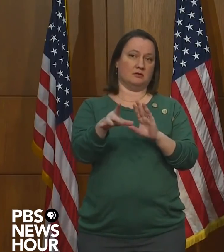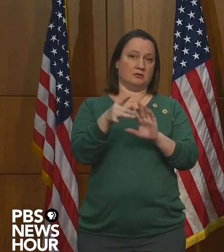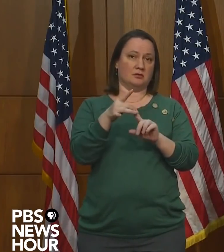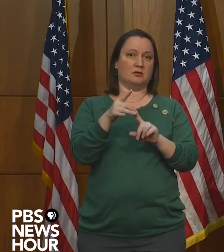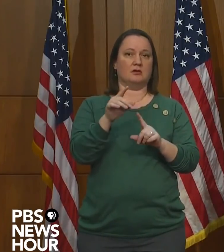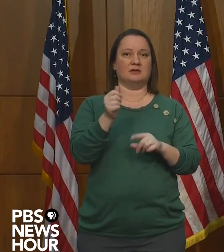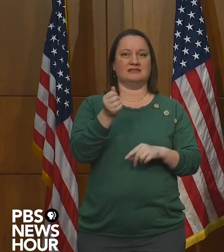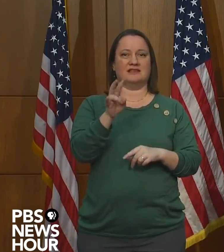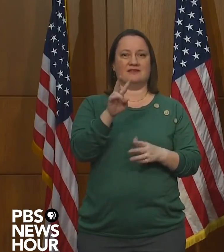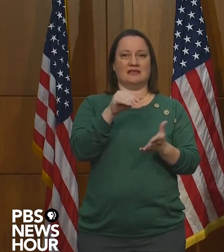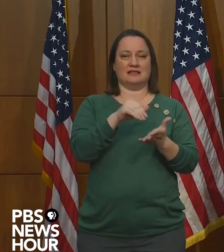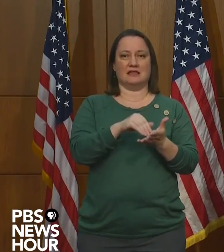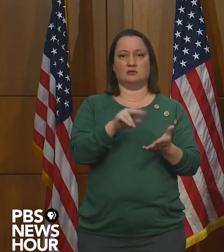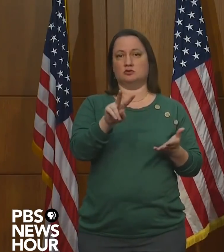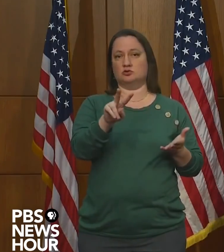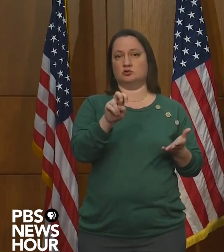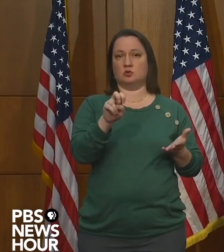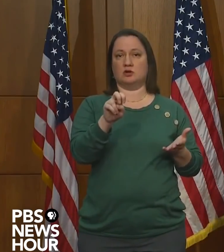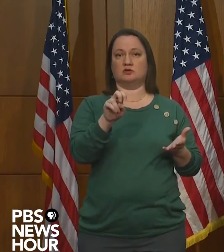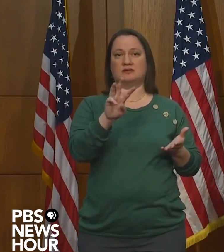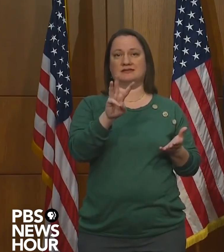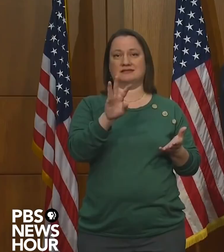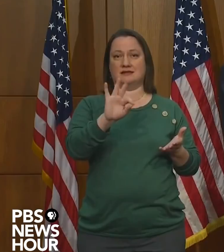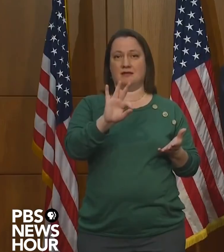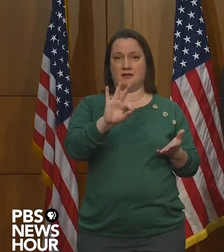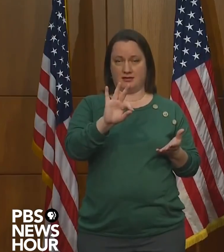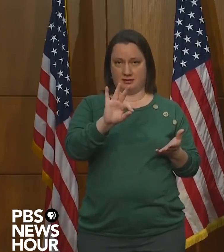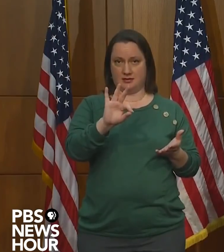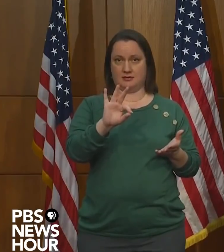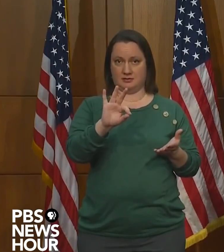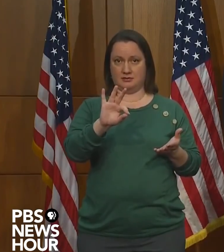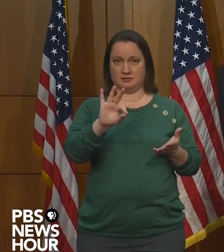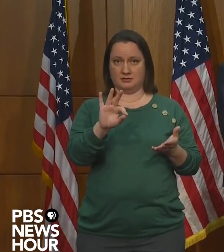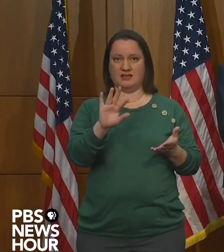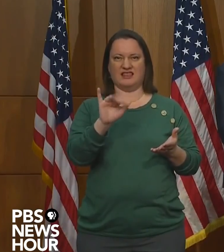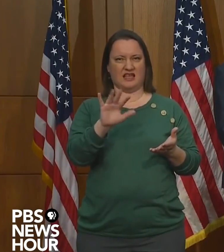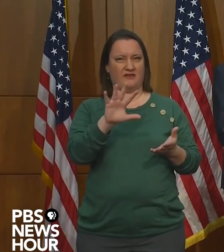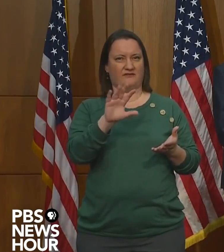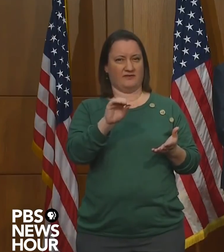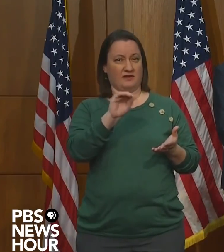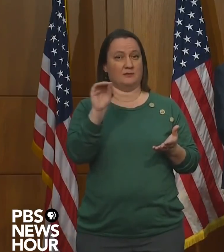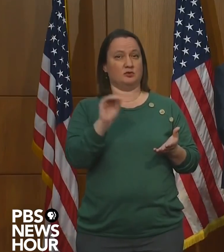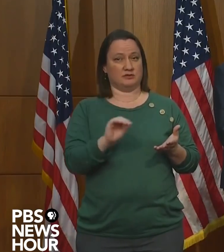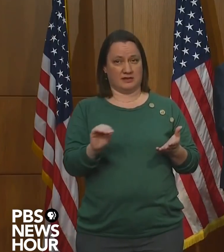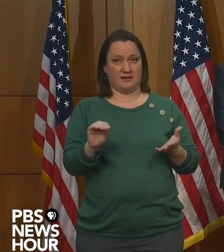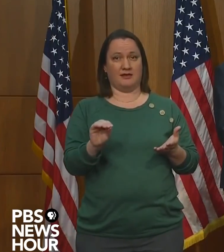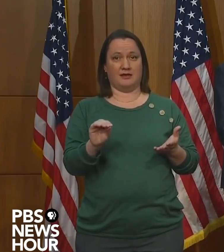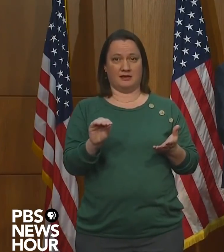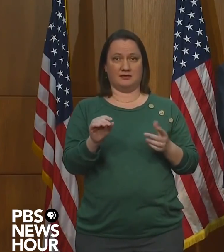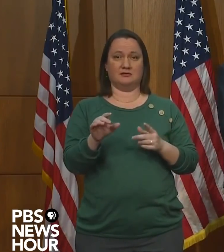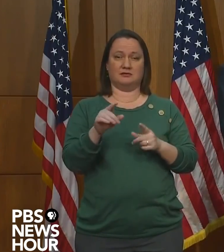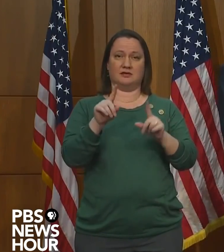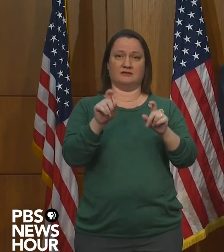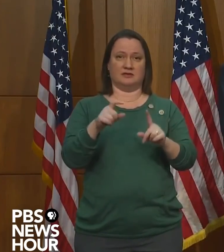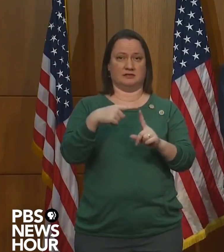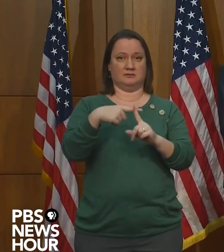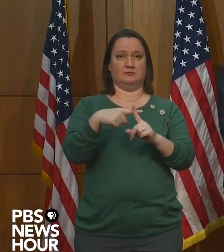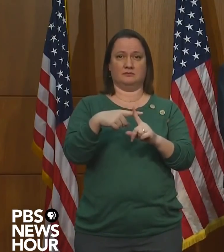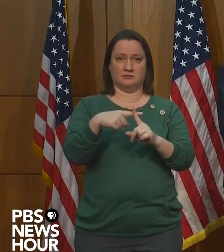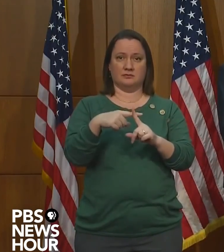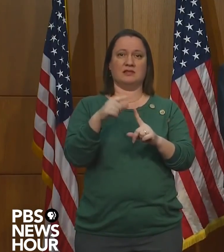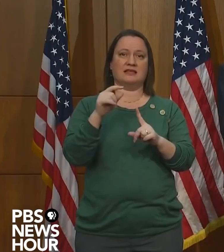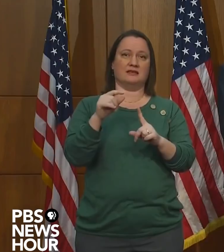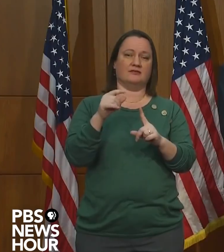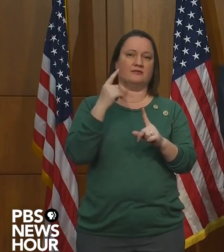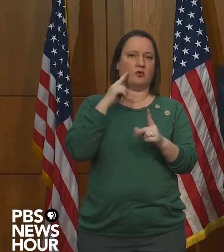,269 and that's about 50% of the cases that for which we have race and